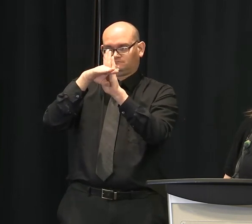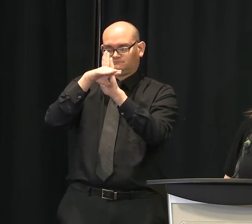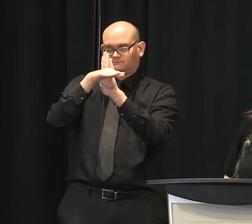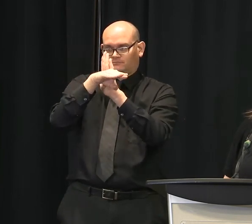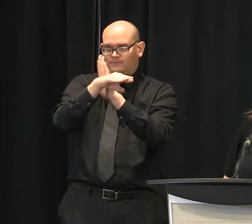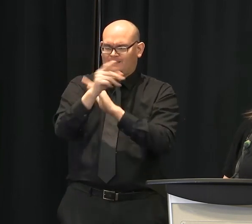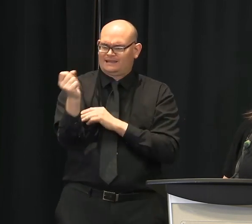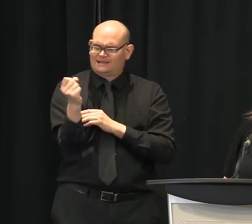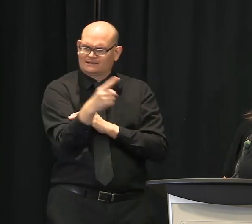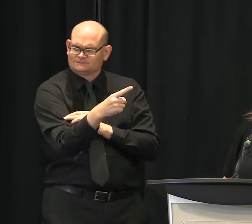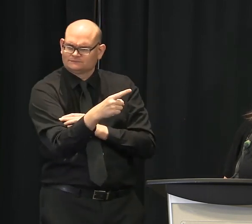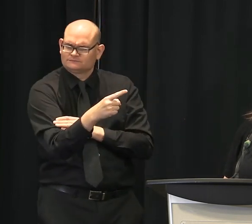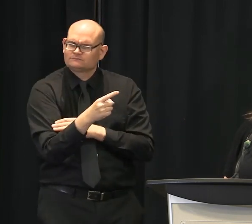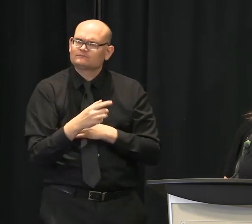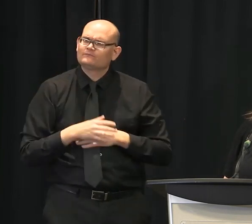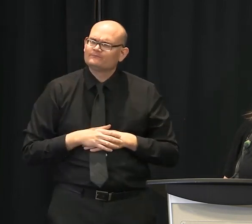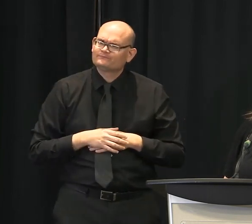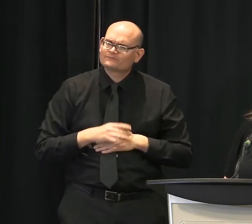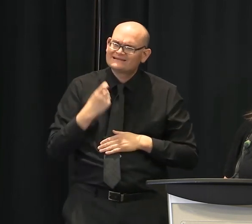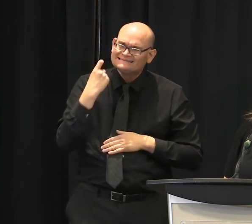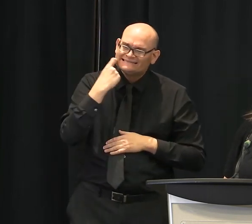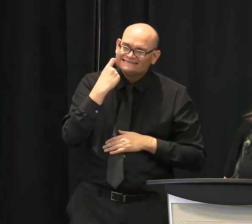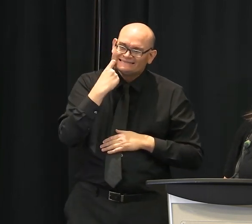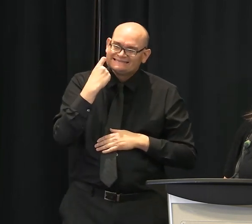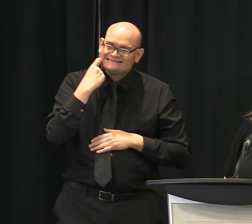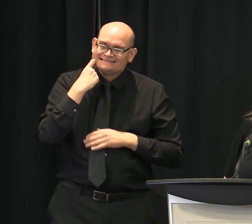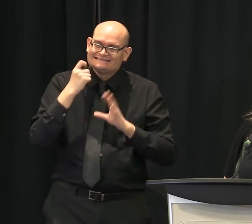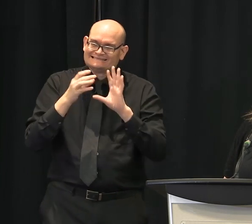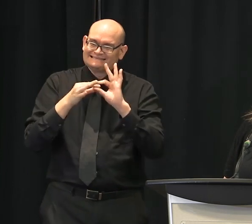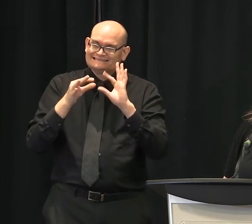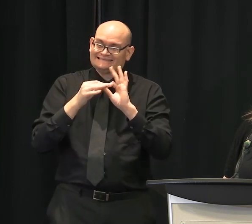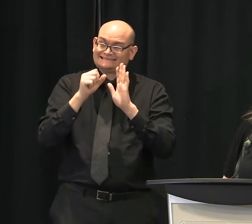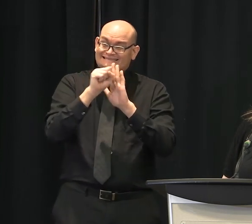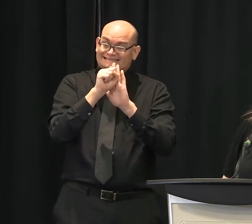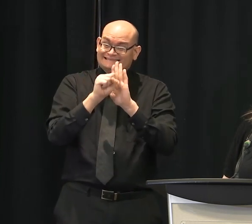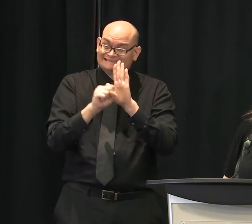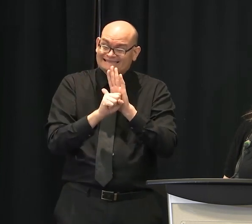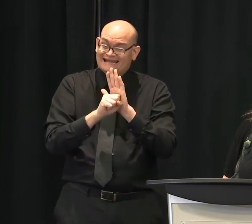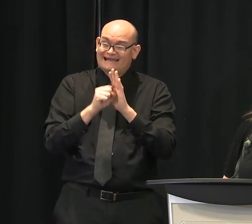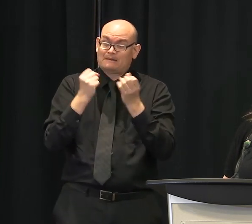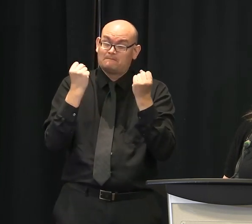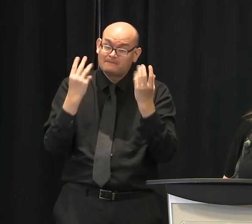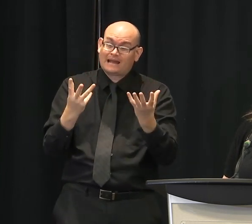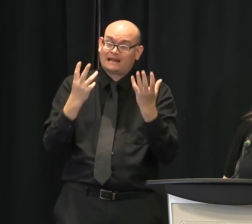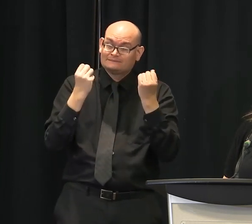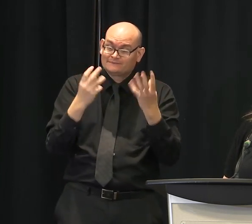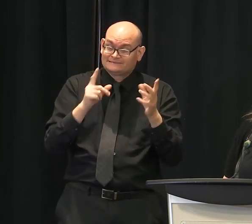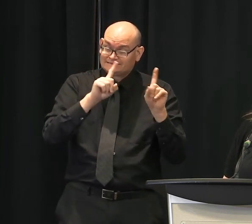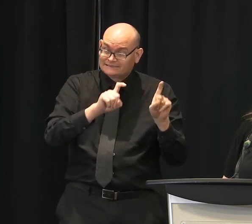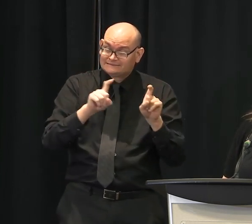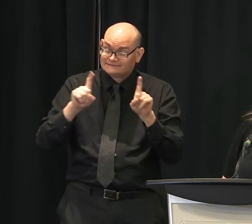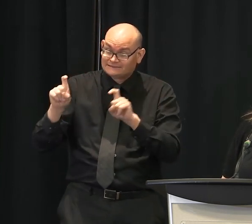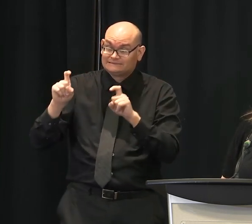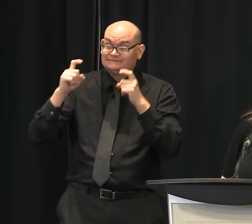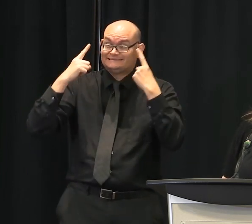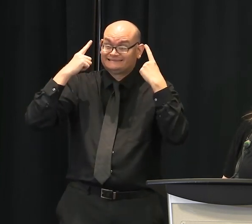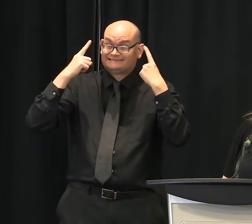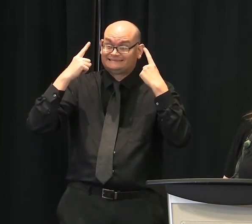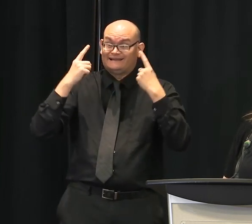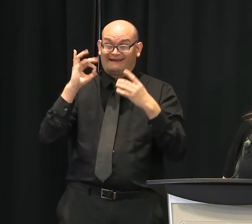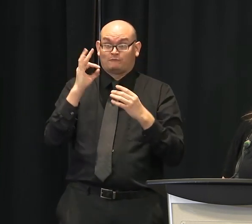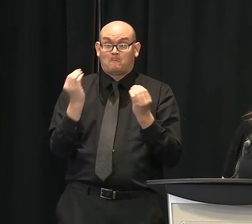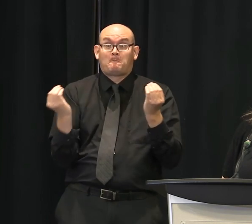able to move forward? Can you kind of add a medical component to why that's, in fact, the case? Sure. So as we increase testing,